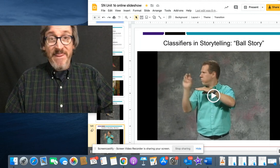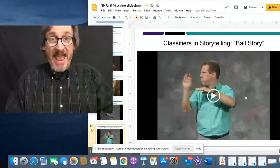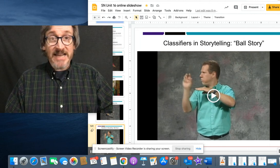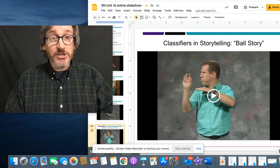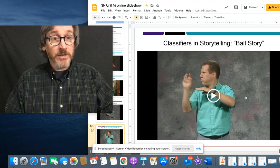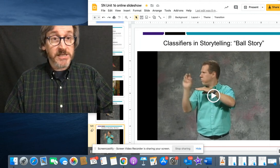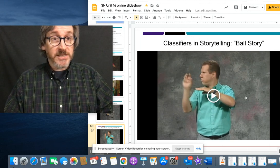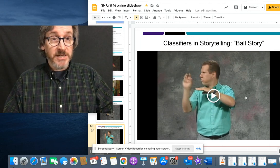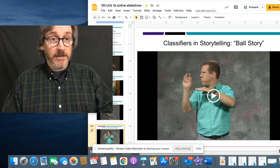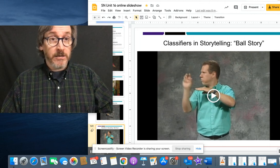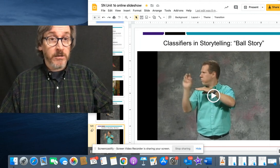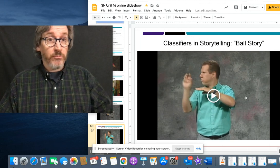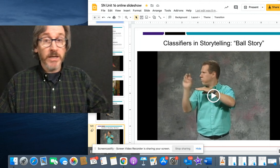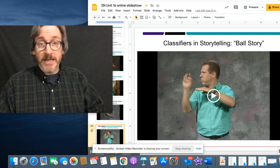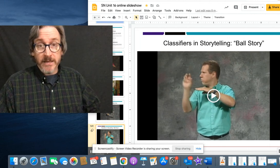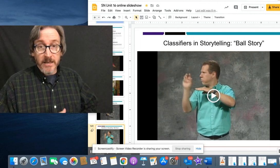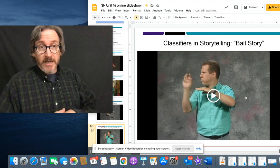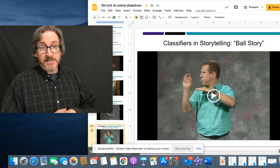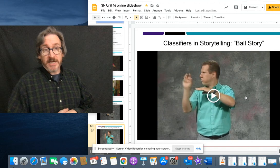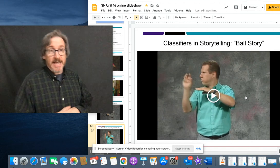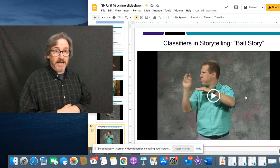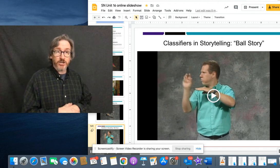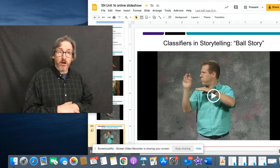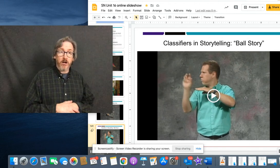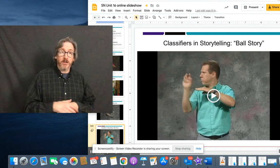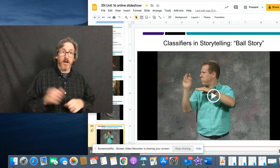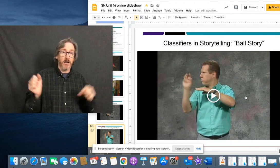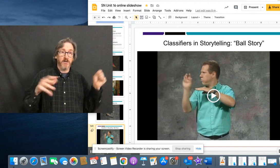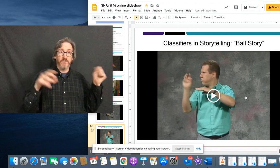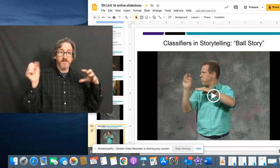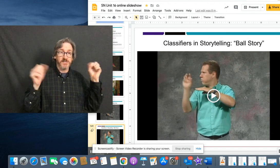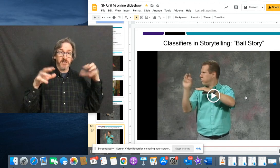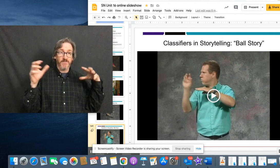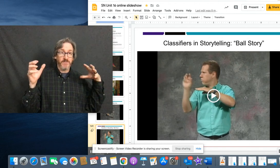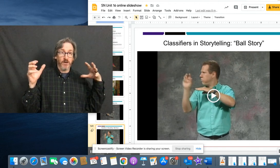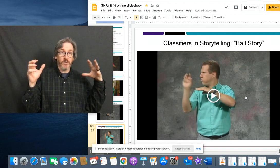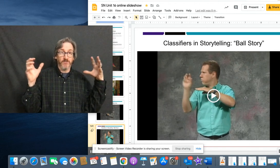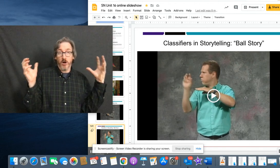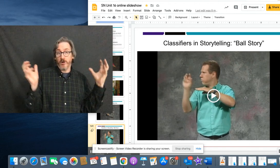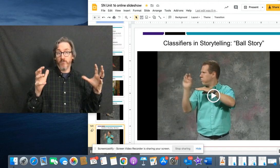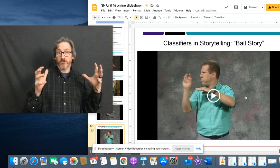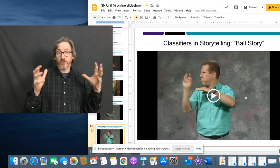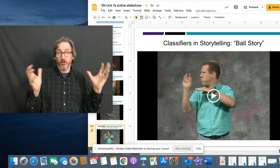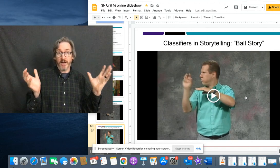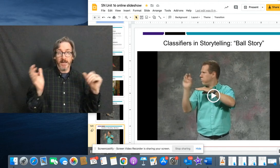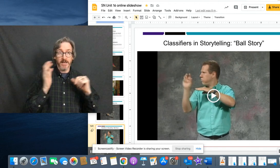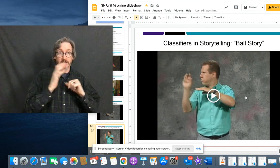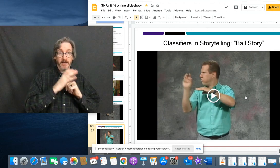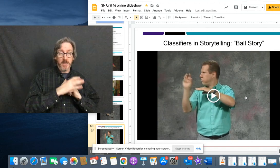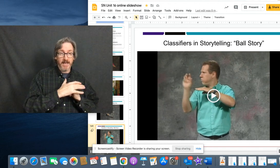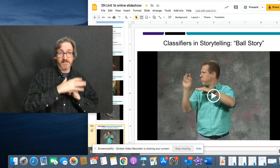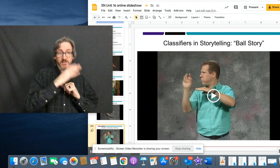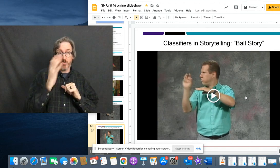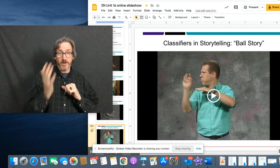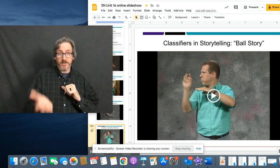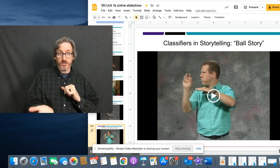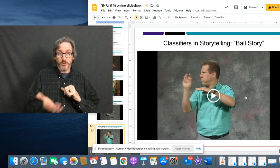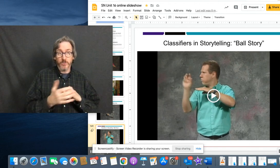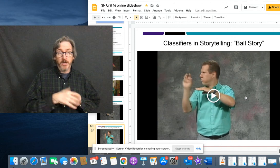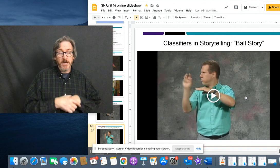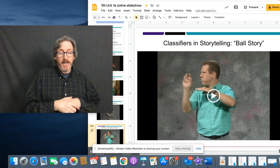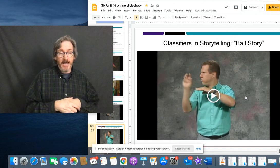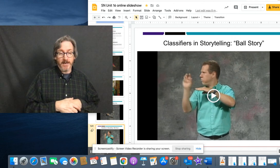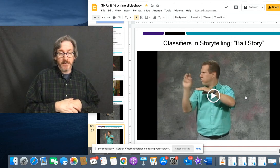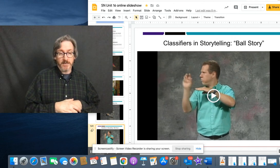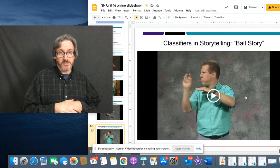And that is Unit 16. Really, it's a catch-all of stuff that we've gone over already in ASLs 1 and